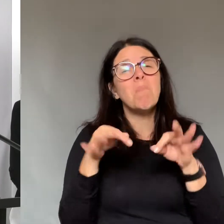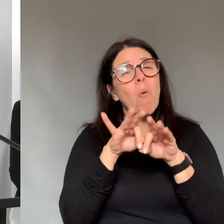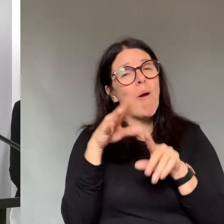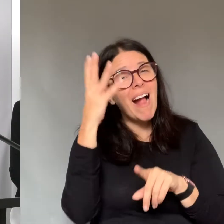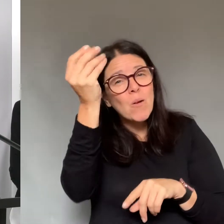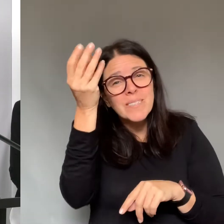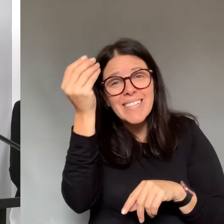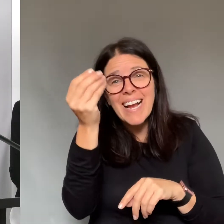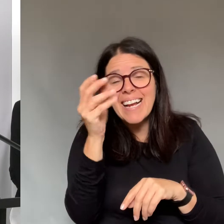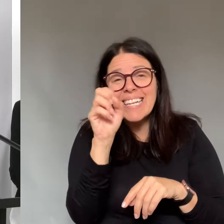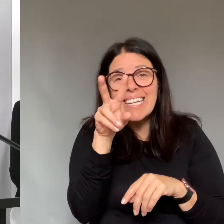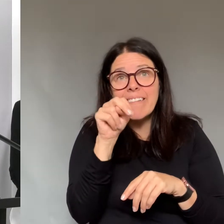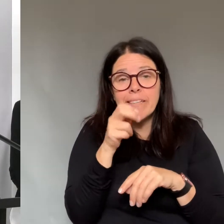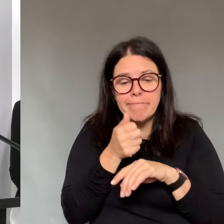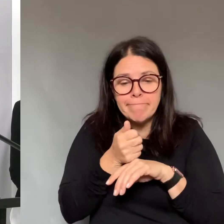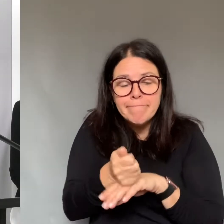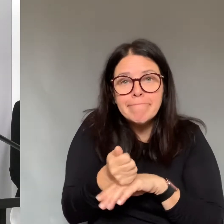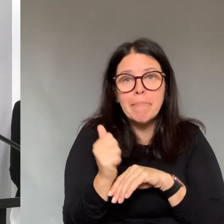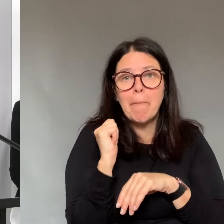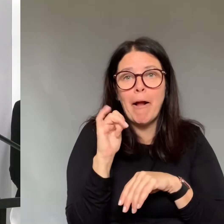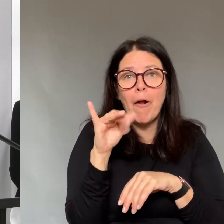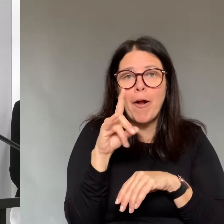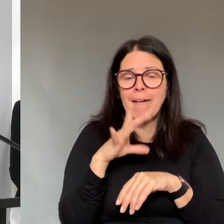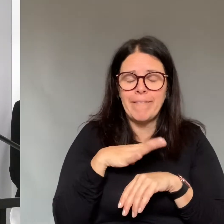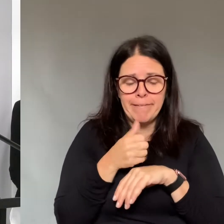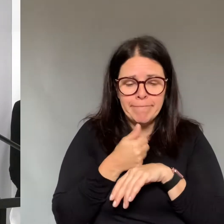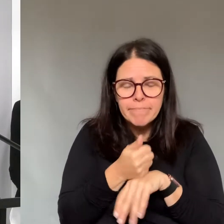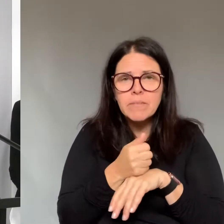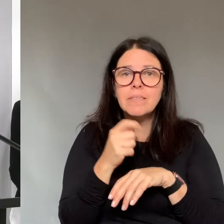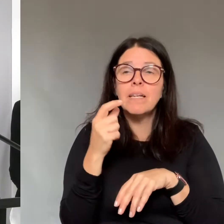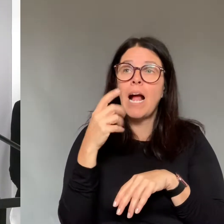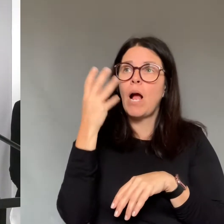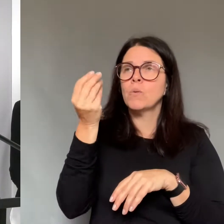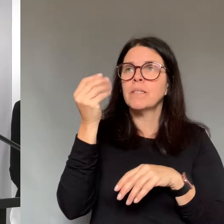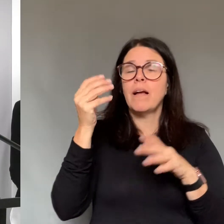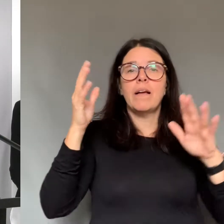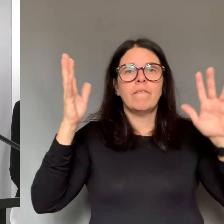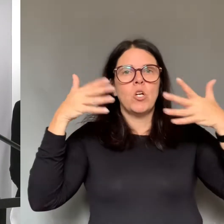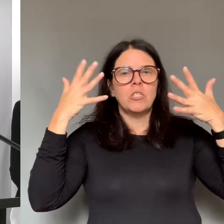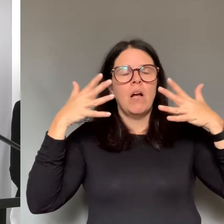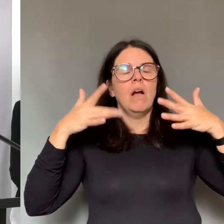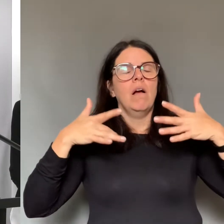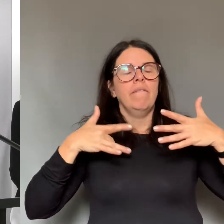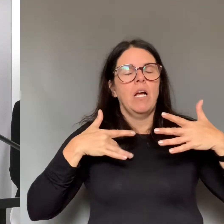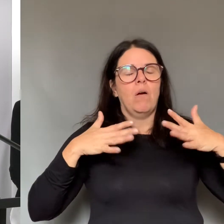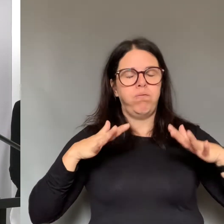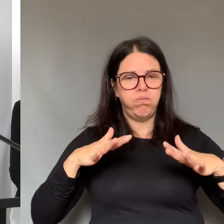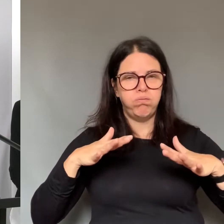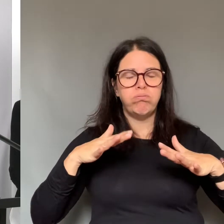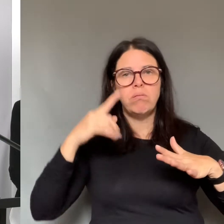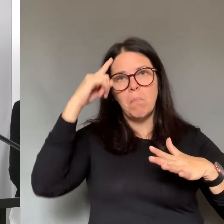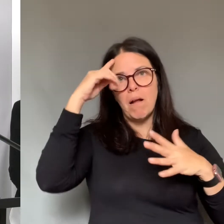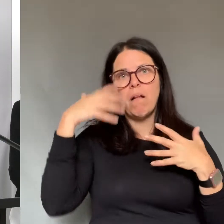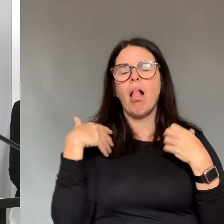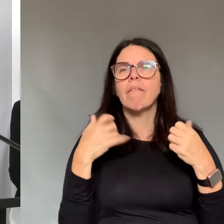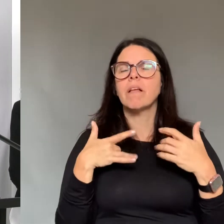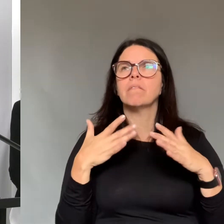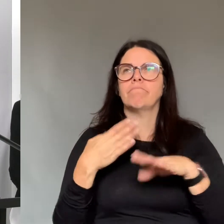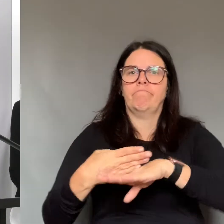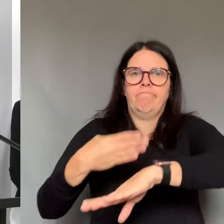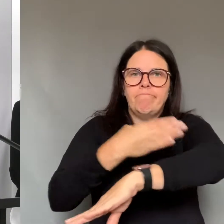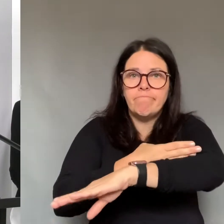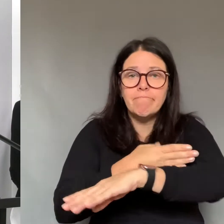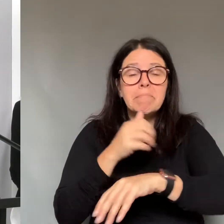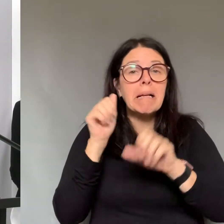Social distancing or physical distancing, we can still maintain our physical distance but we still have to talk to people. Talk to your loved ones.